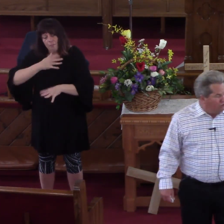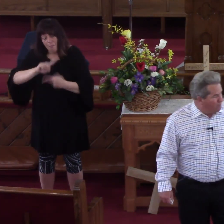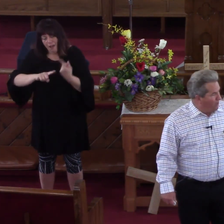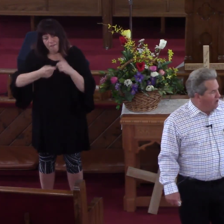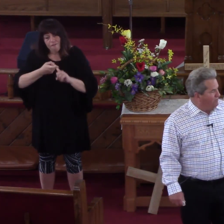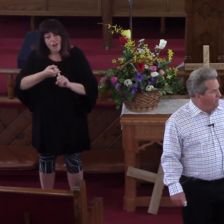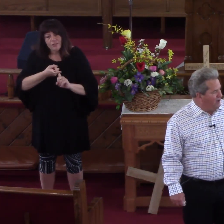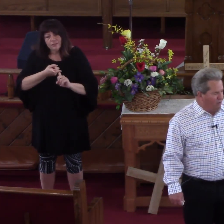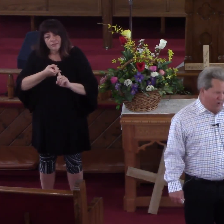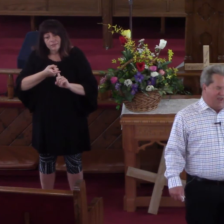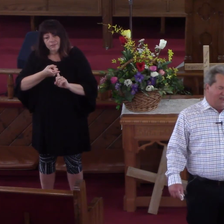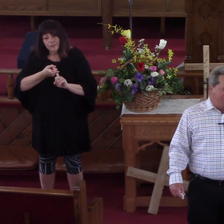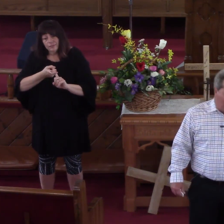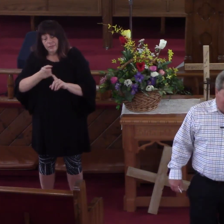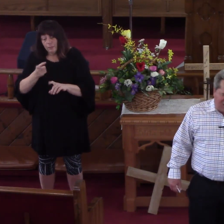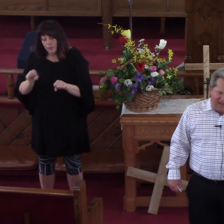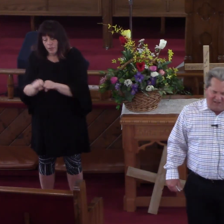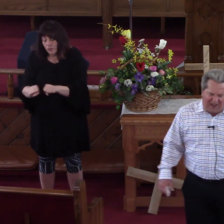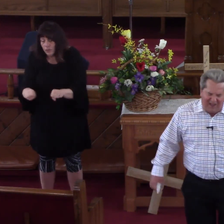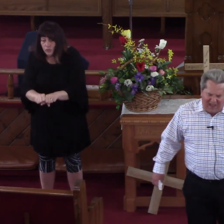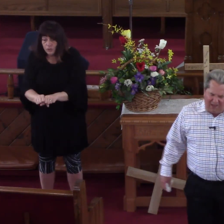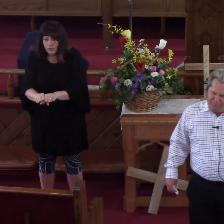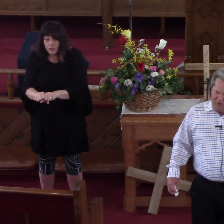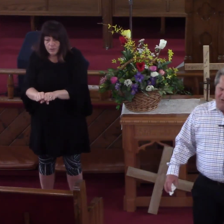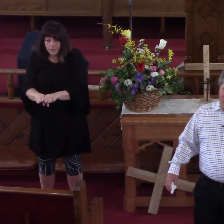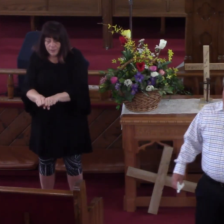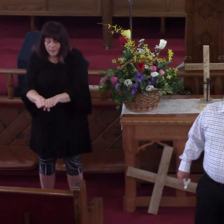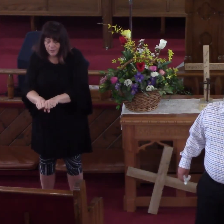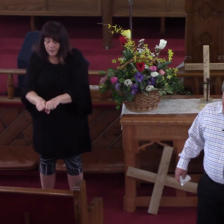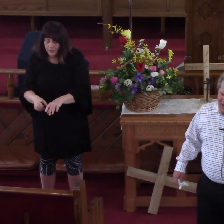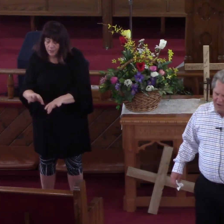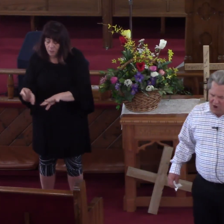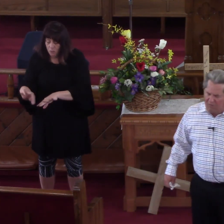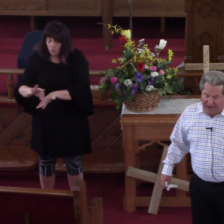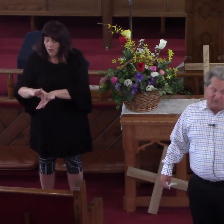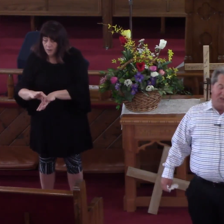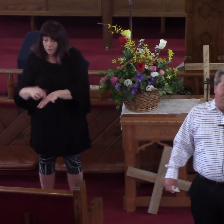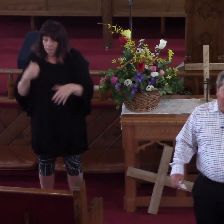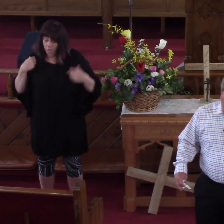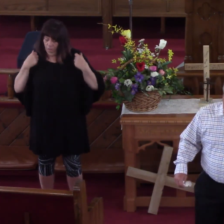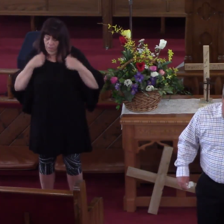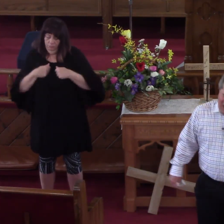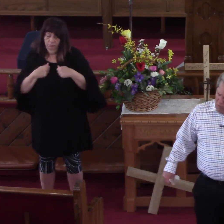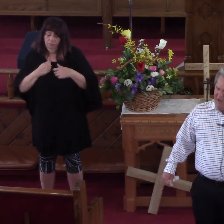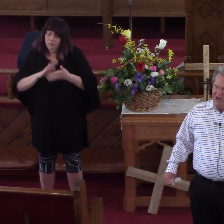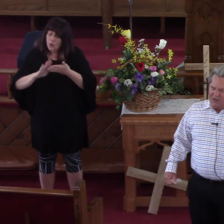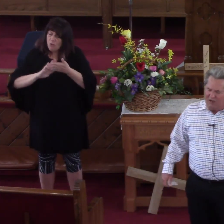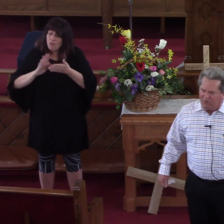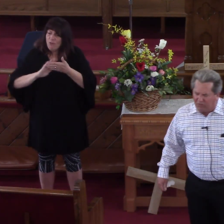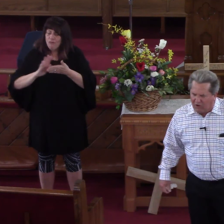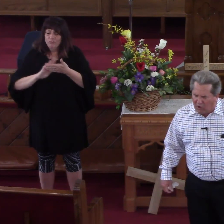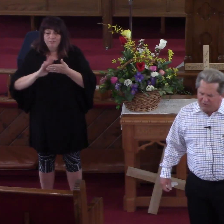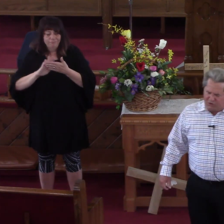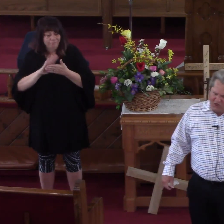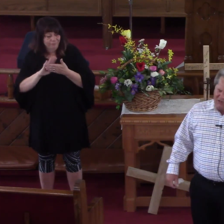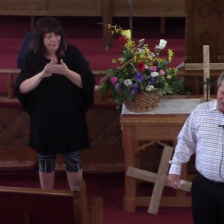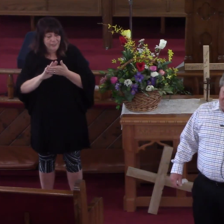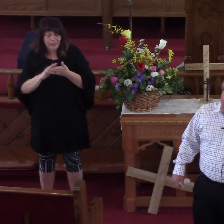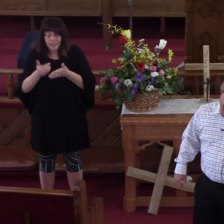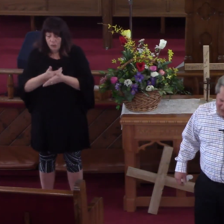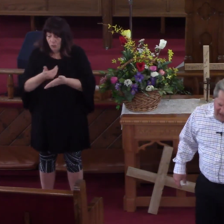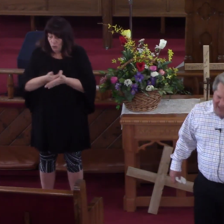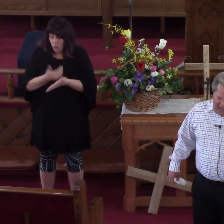put shoes upon his feet, a ring upon his hand and put new clothing and garment. I'll tell you what, when you come to the Lord